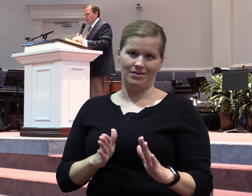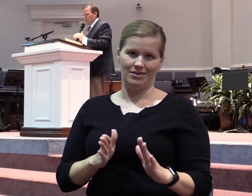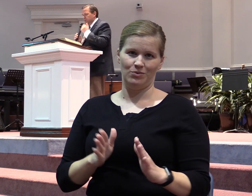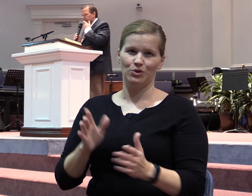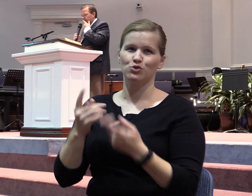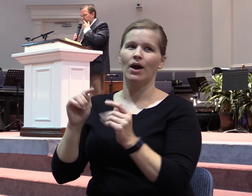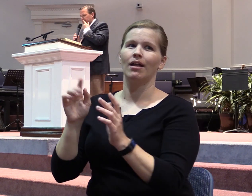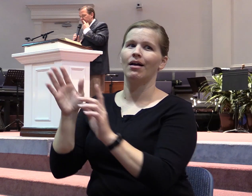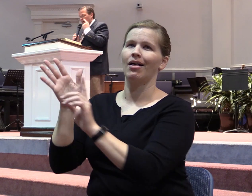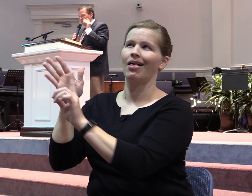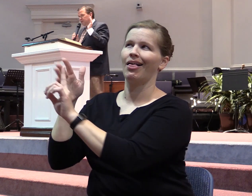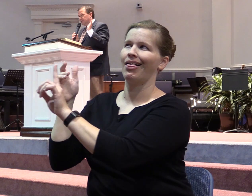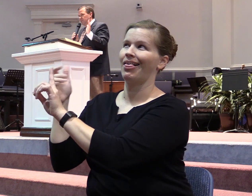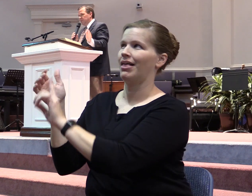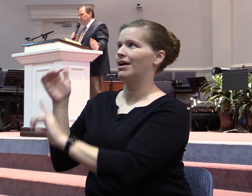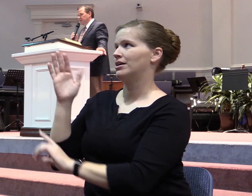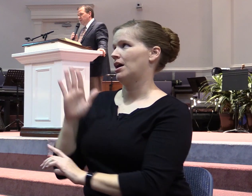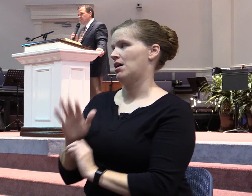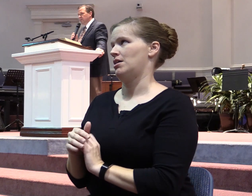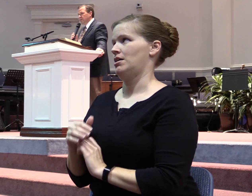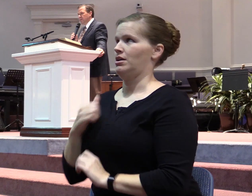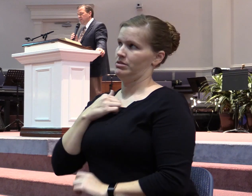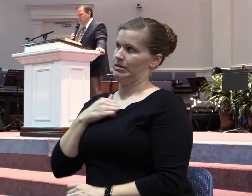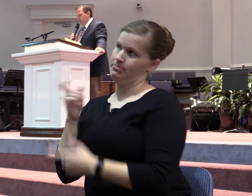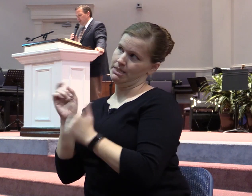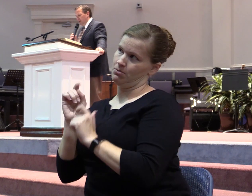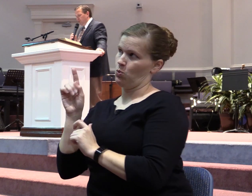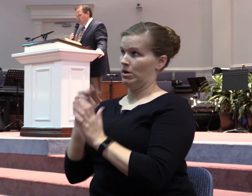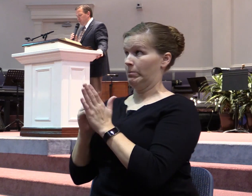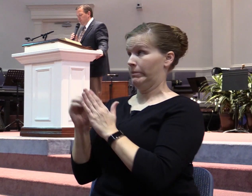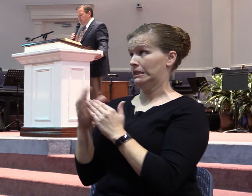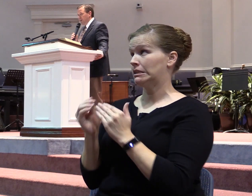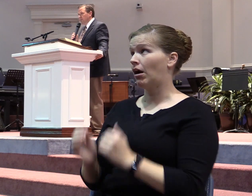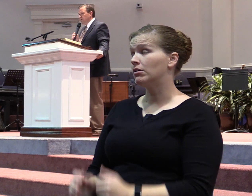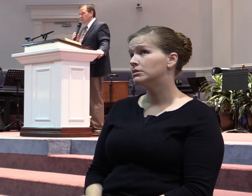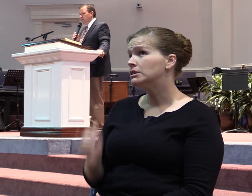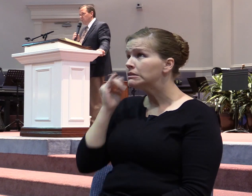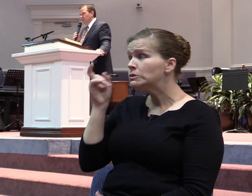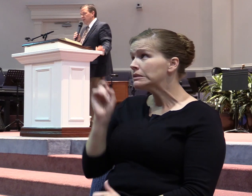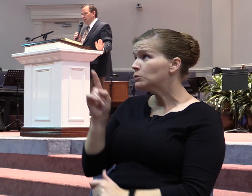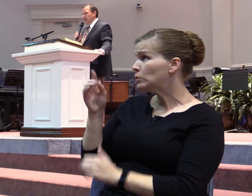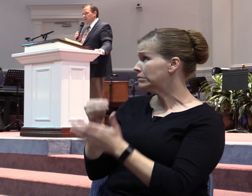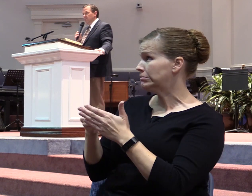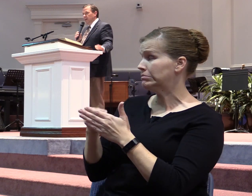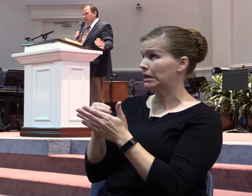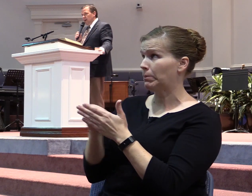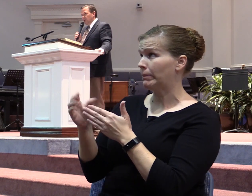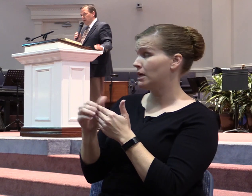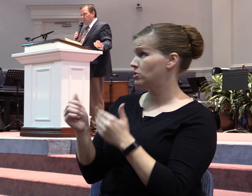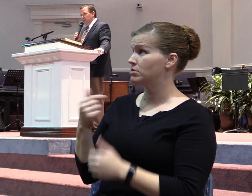We're saying things like, God, please give me a million dollars. God, if you give me a million dollars, you know good and well that God, I'll pay